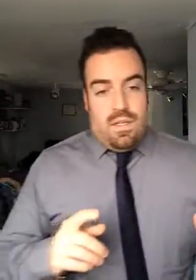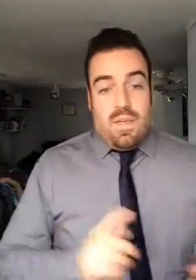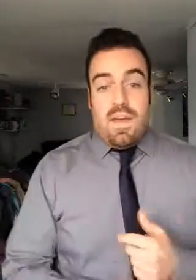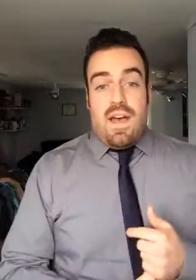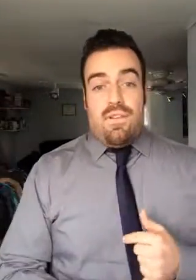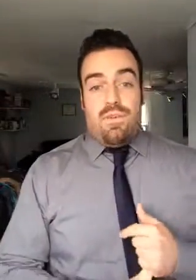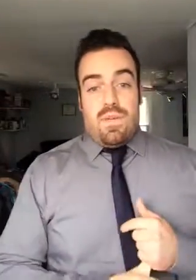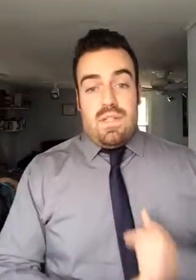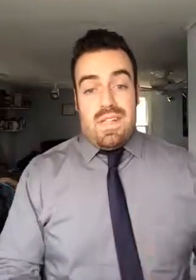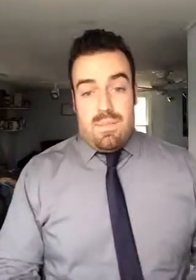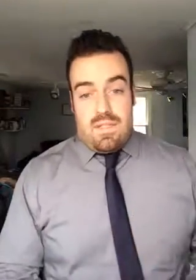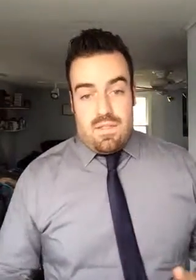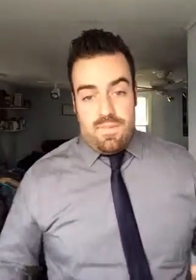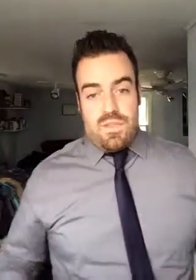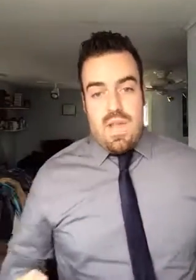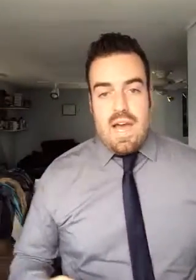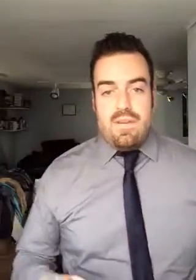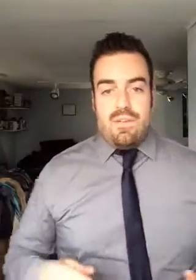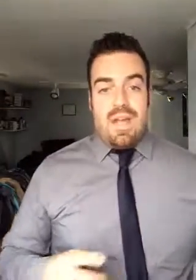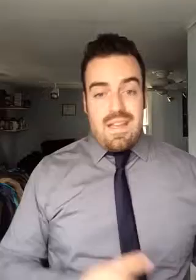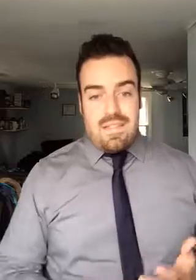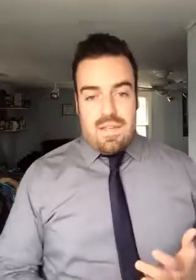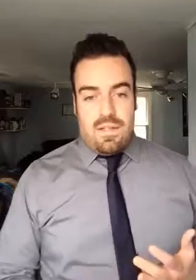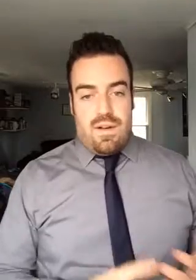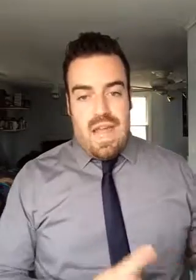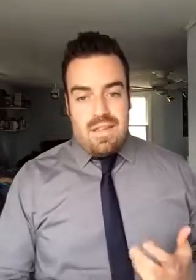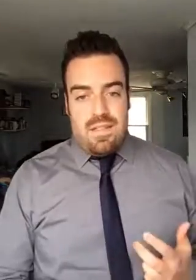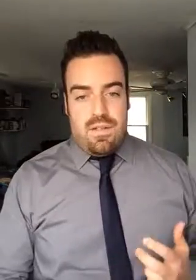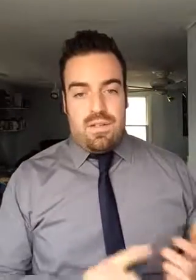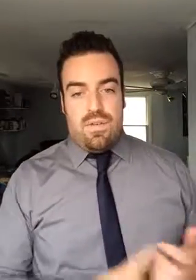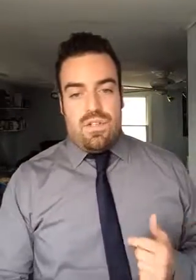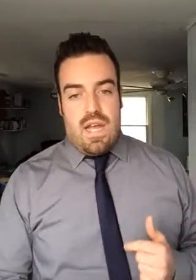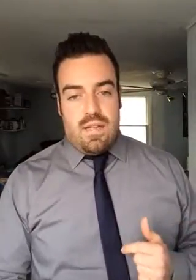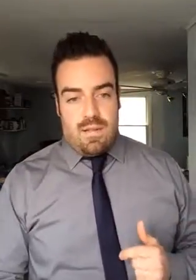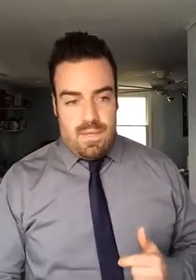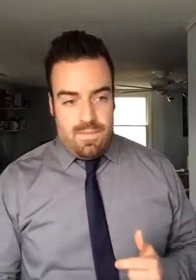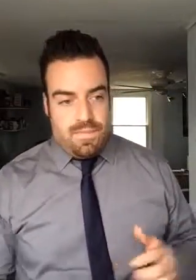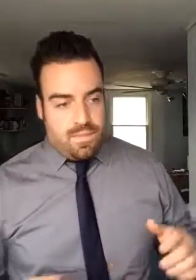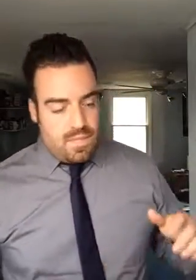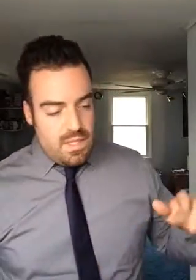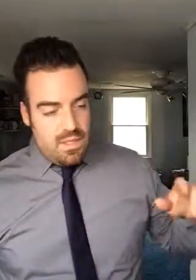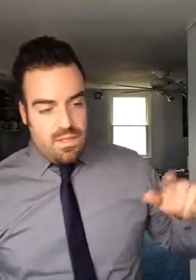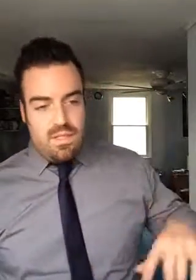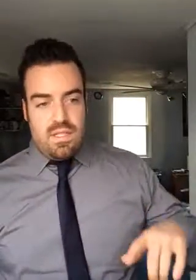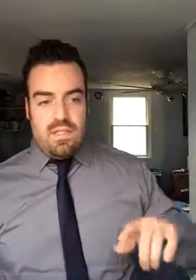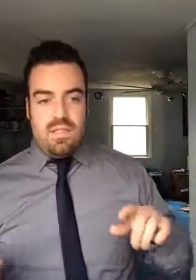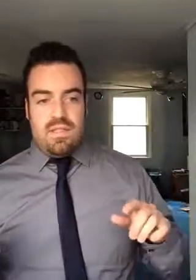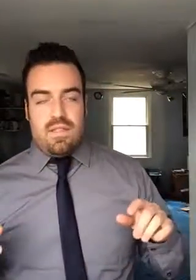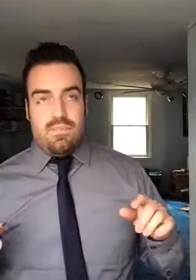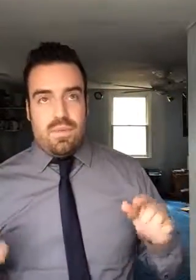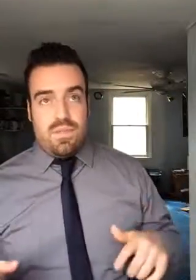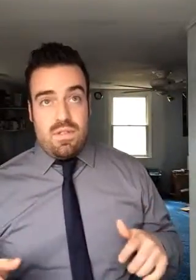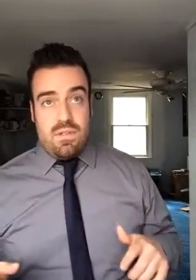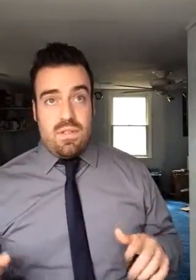Then we have your ligaments. So you have your ACL, your anterior cruciata ligament. This articulates at the posterior